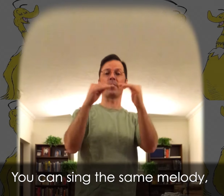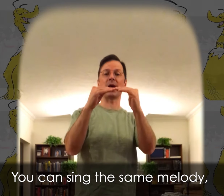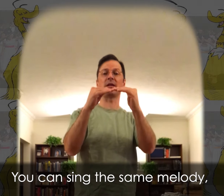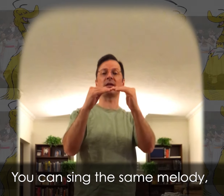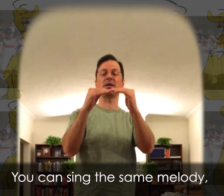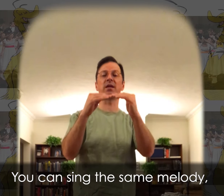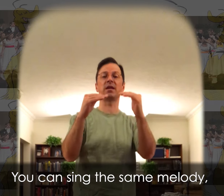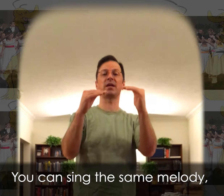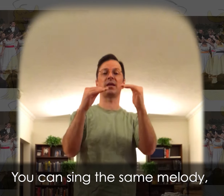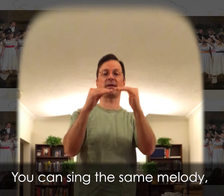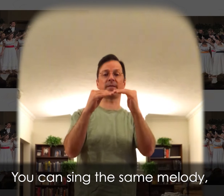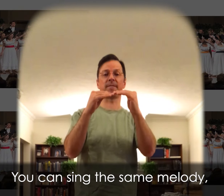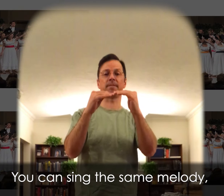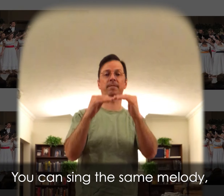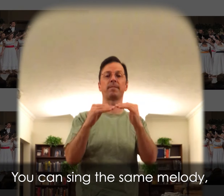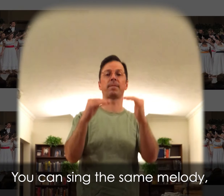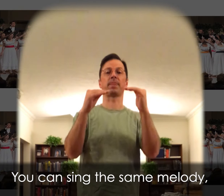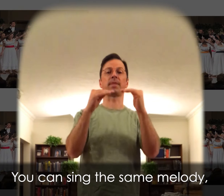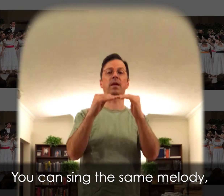melody